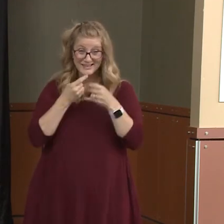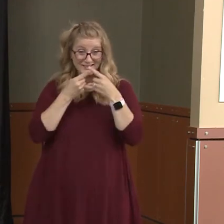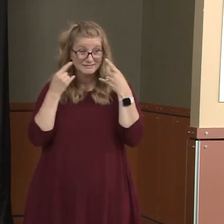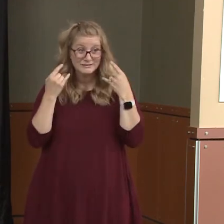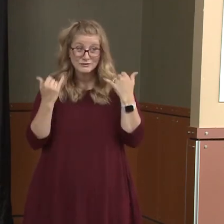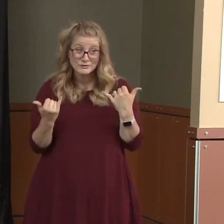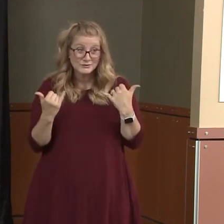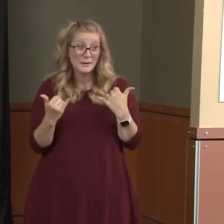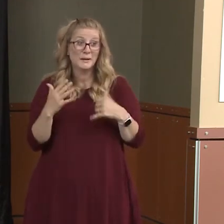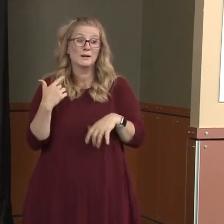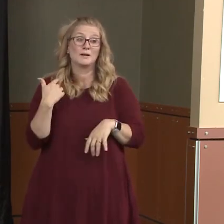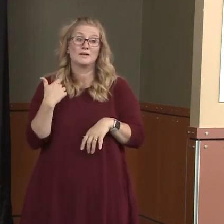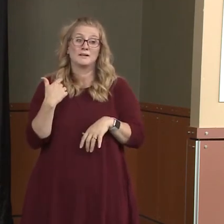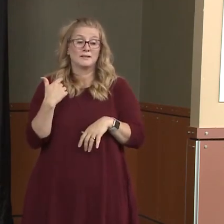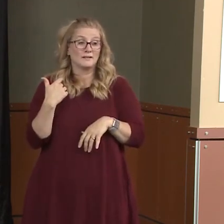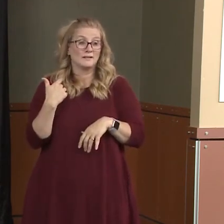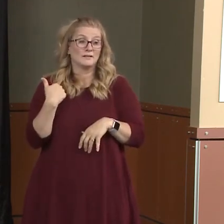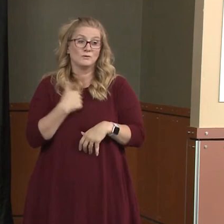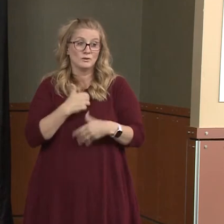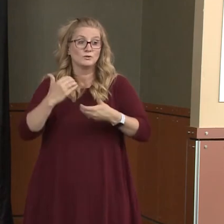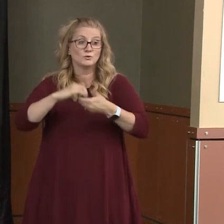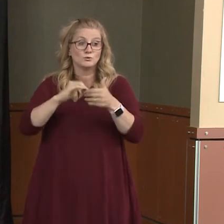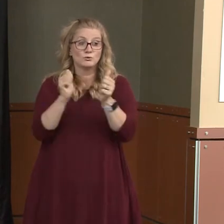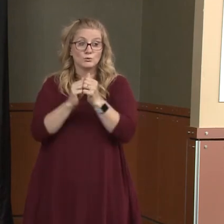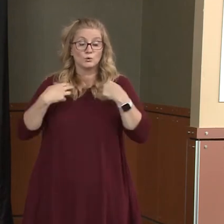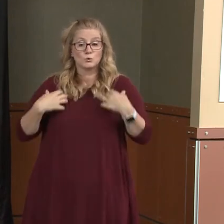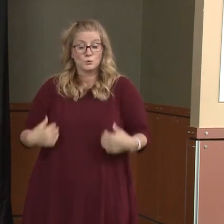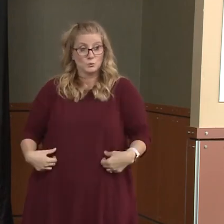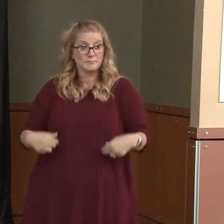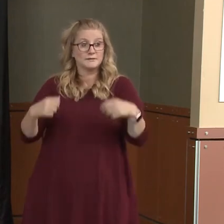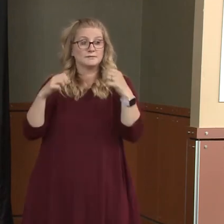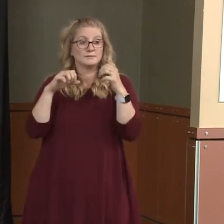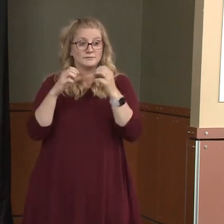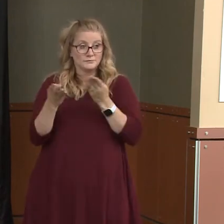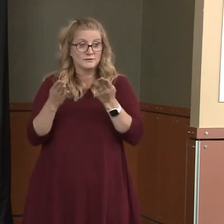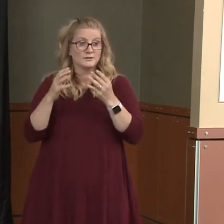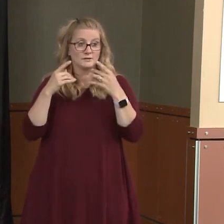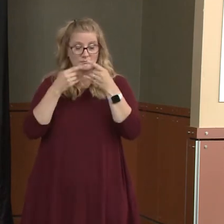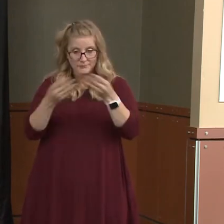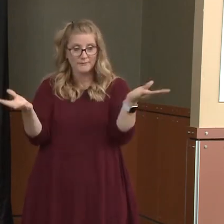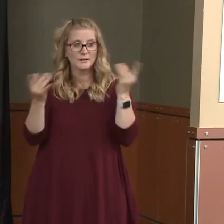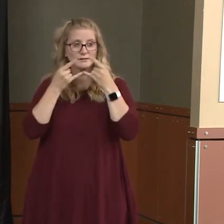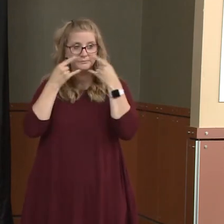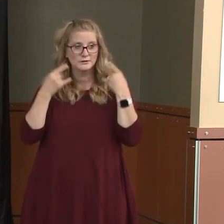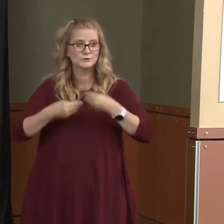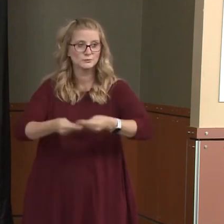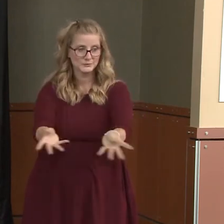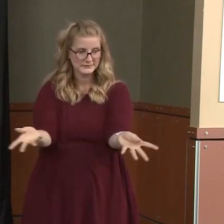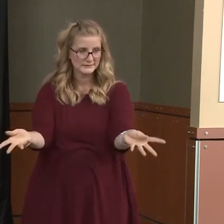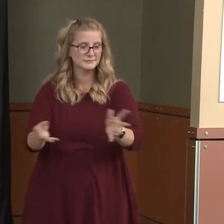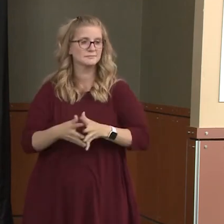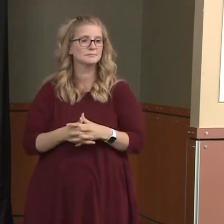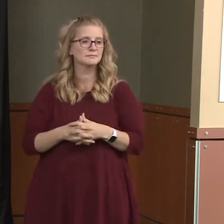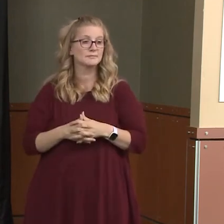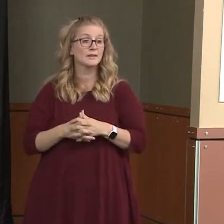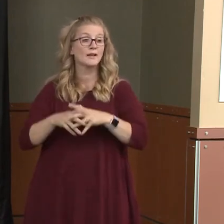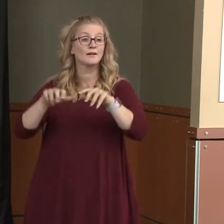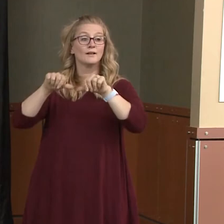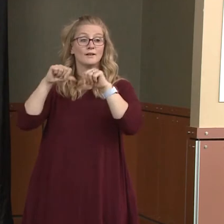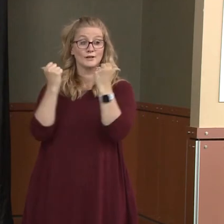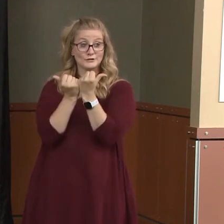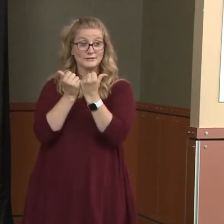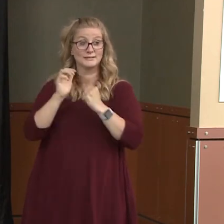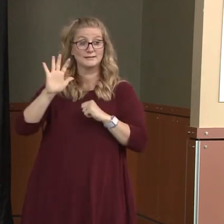have also partnered with some of our human services agencies and provided them masks to hand out to folks. And those agencies are Second